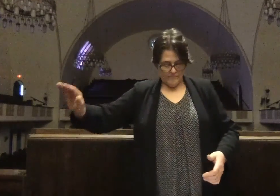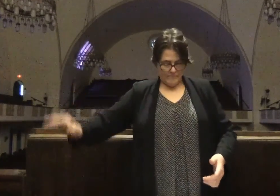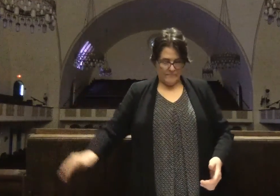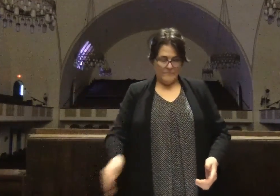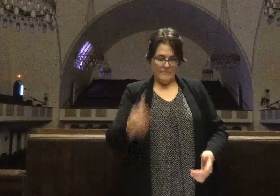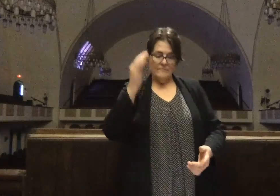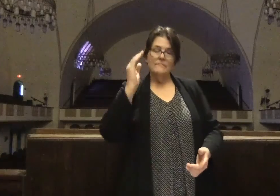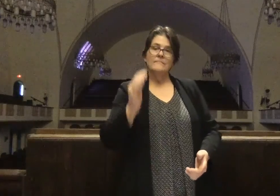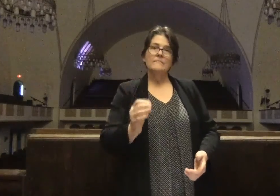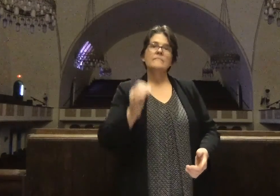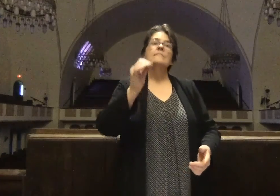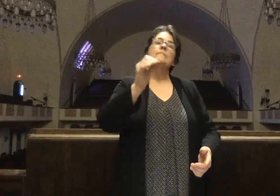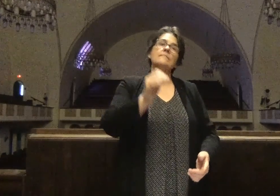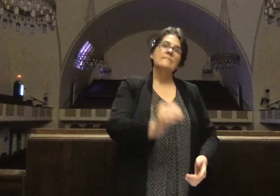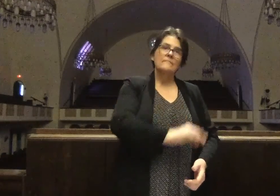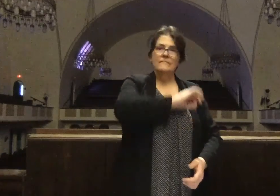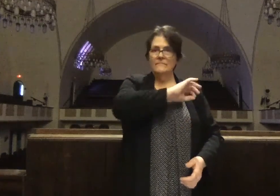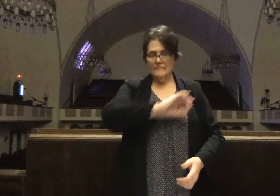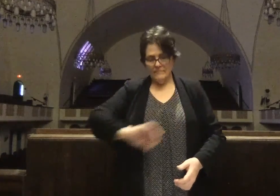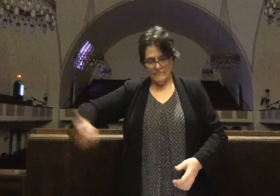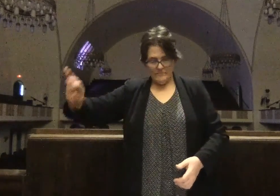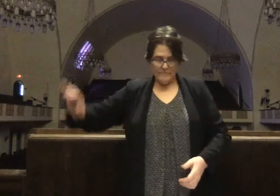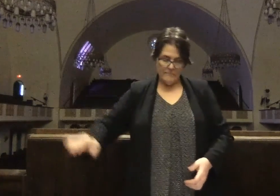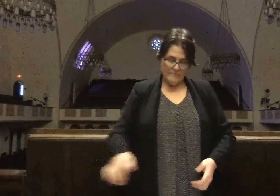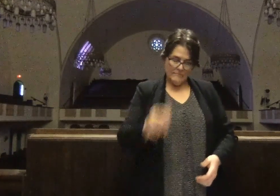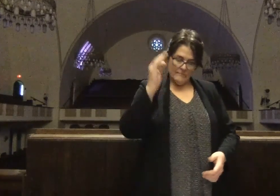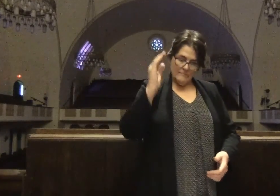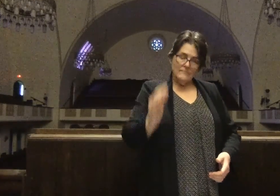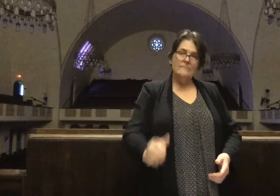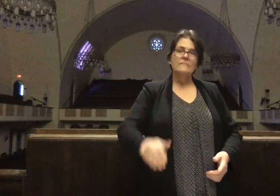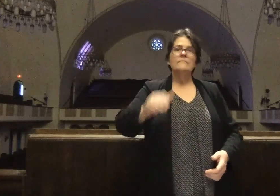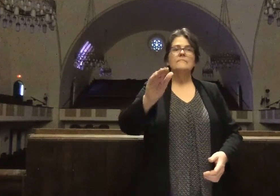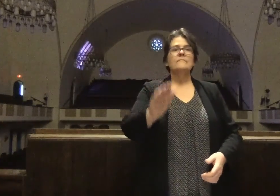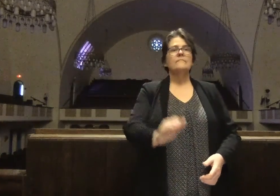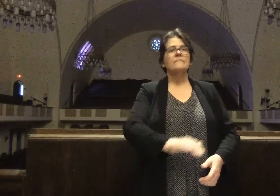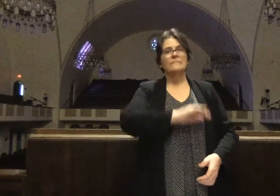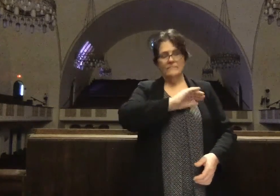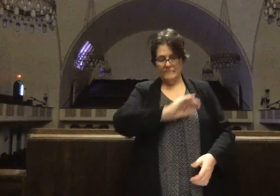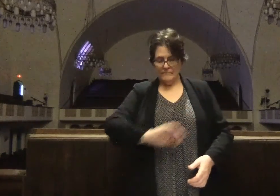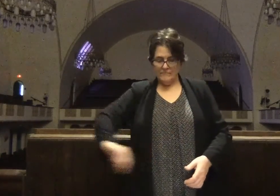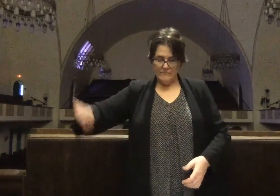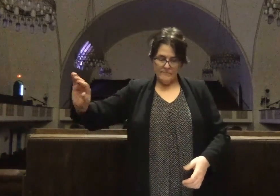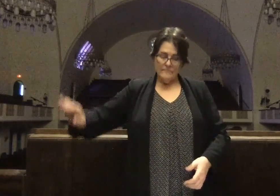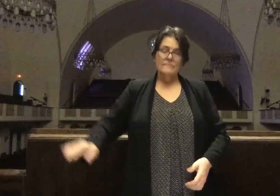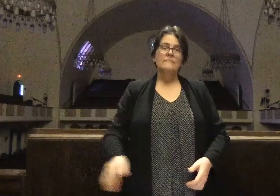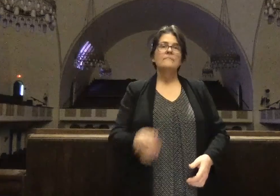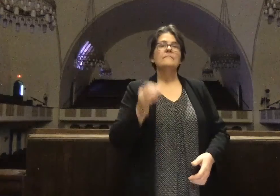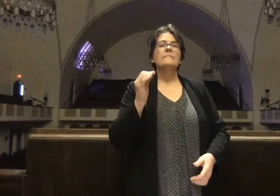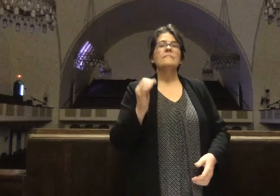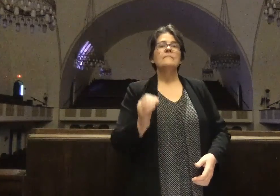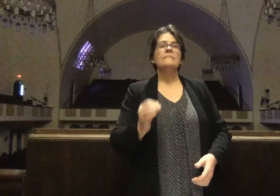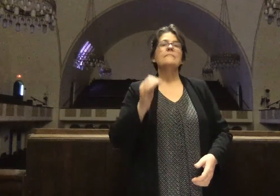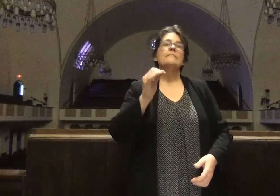happened to me, and is